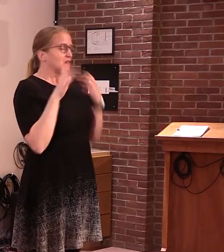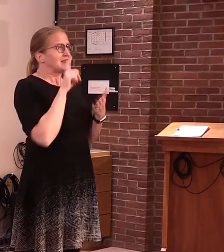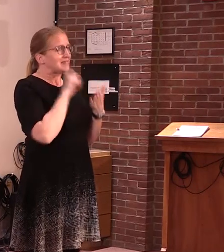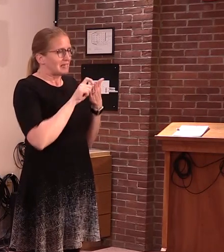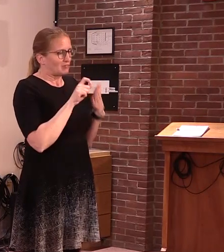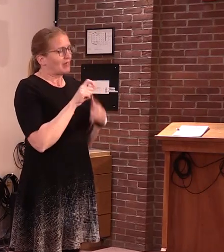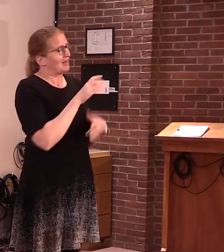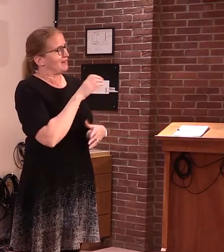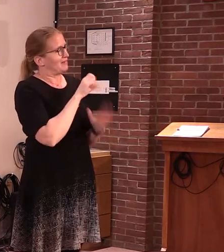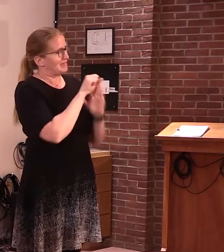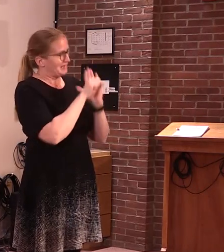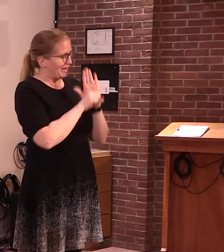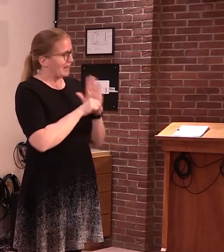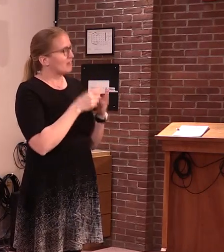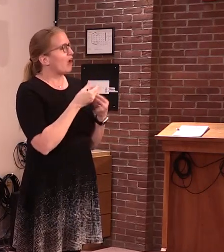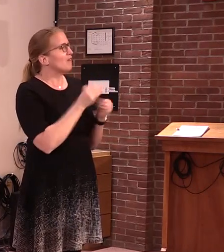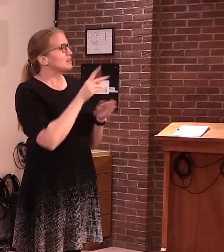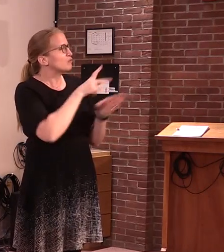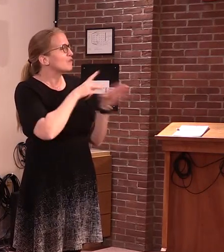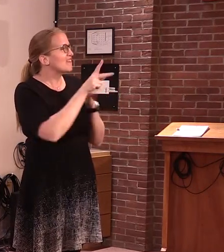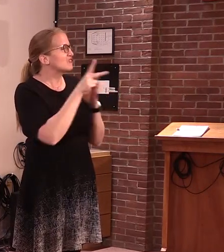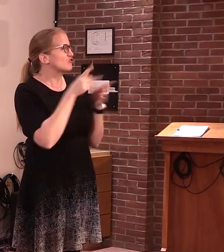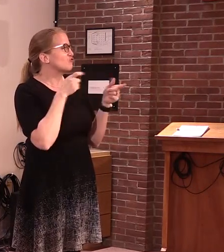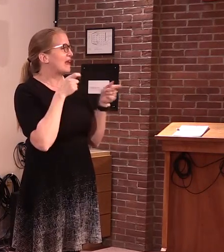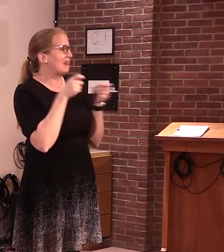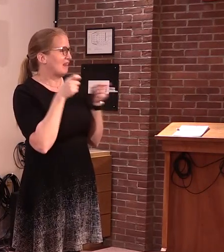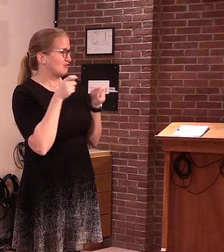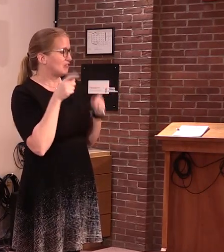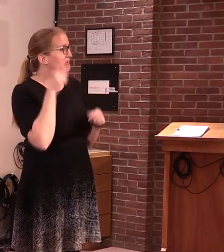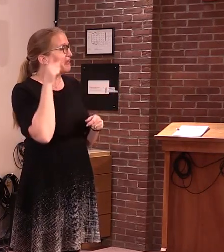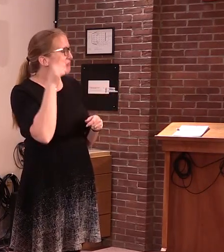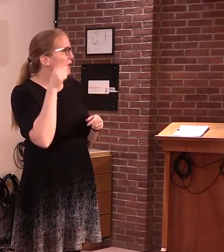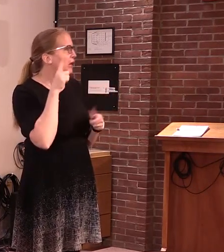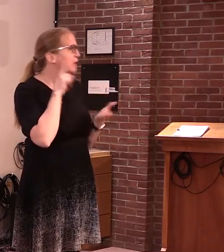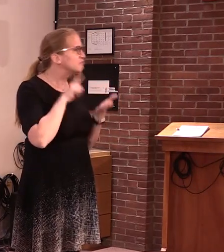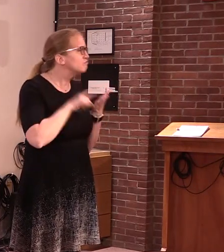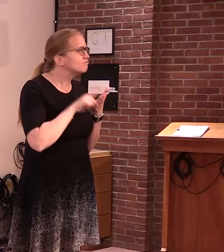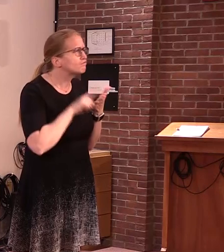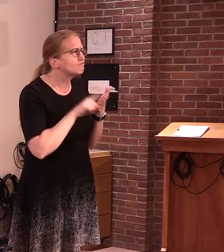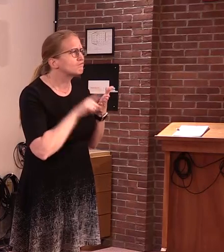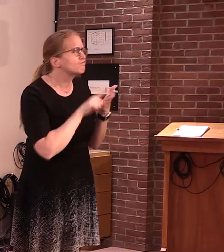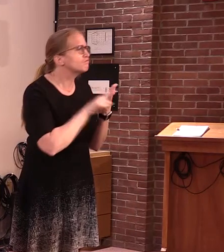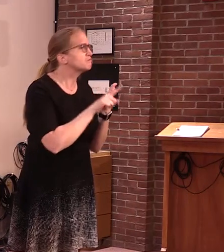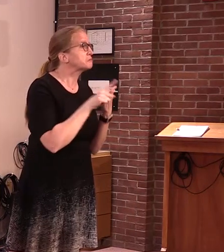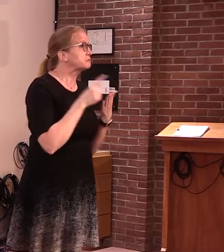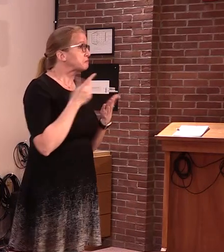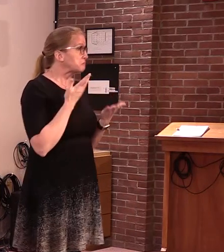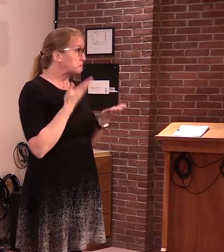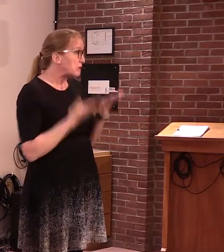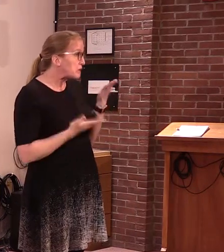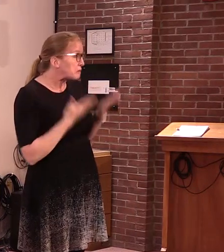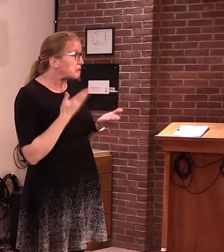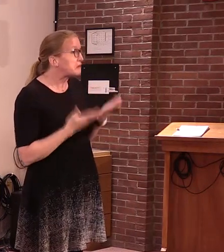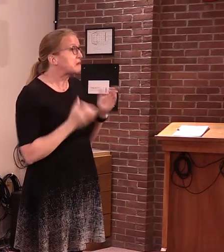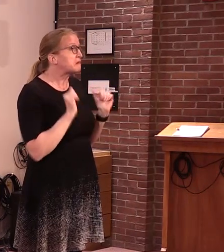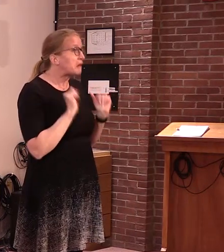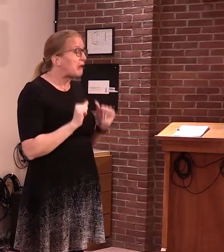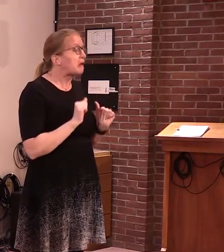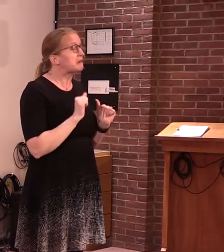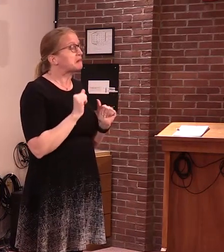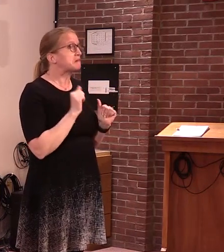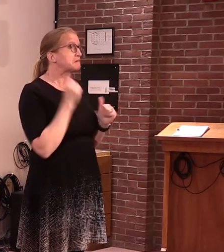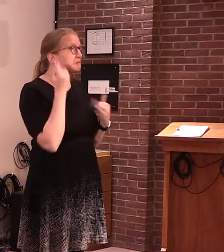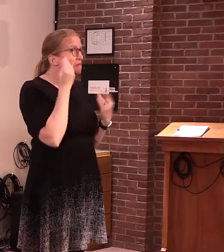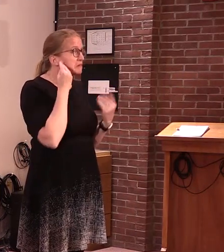Professional Regulation, has inquired about the applicability of the resumption of certain health care services